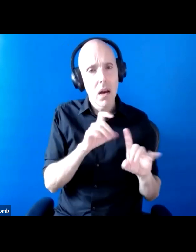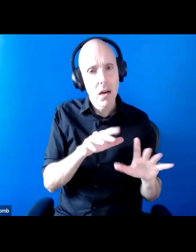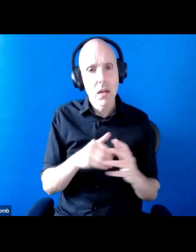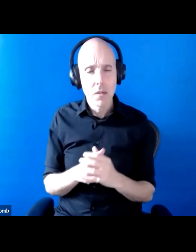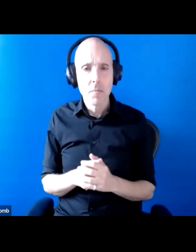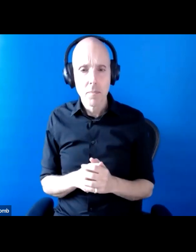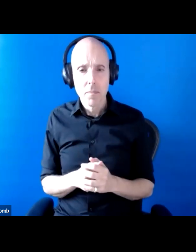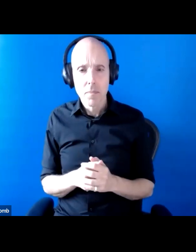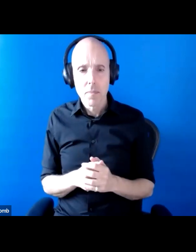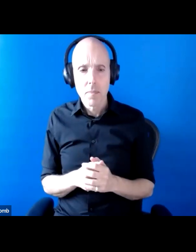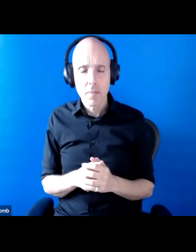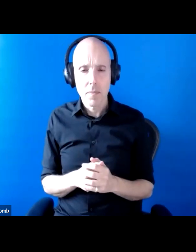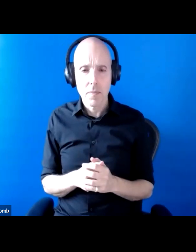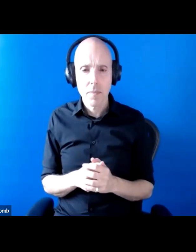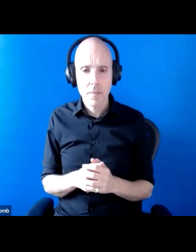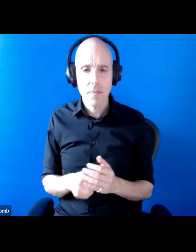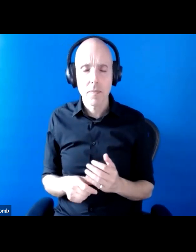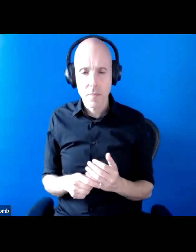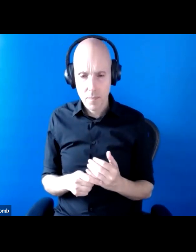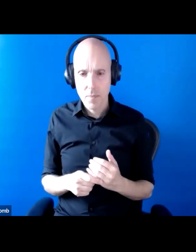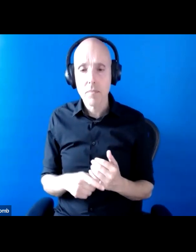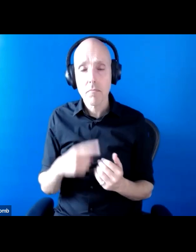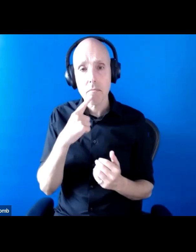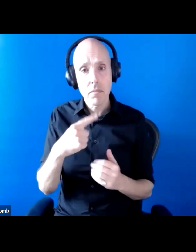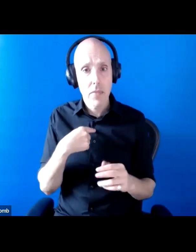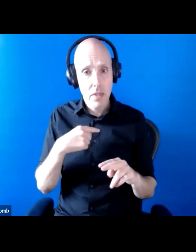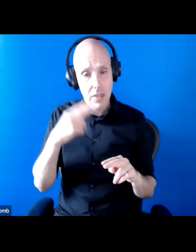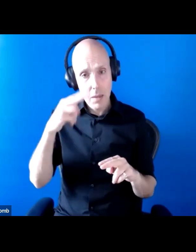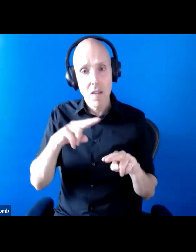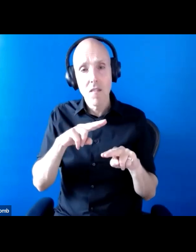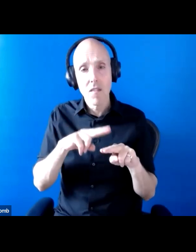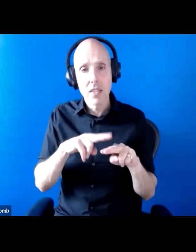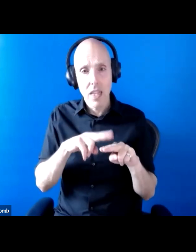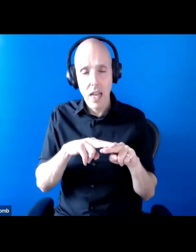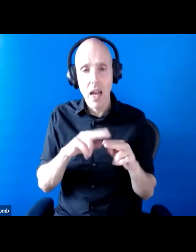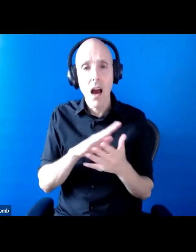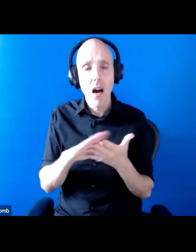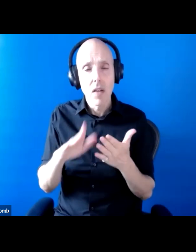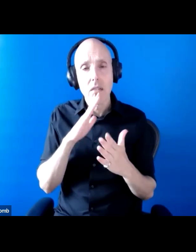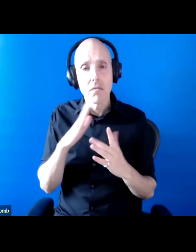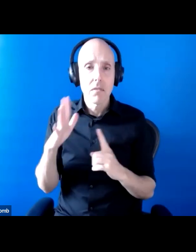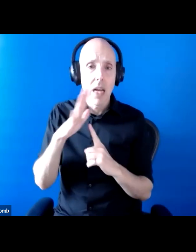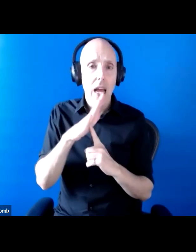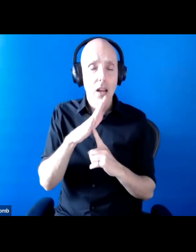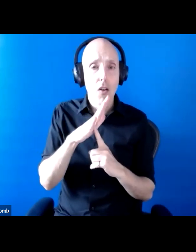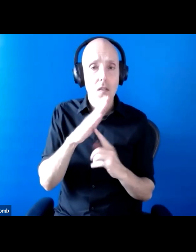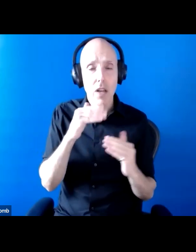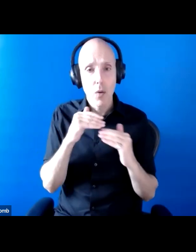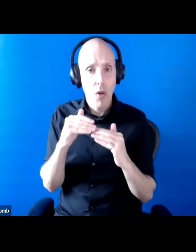I'm, as Lauren said, I'm Fazile Hardy and I'm Head of Policy at Disability Rights UK. I'm visually impaired